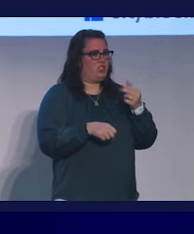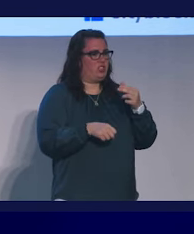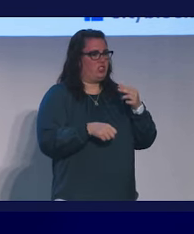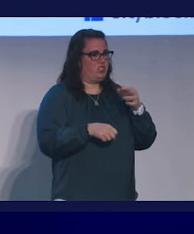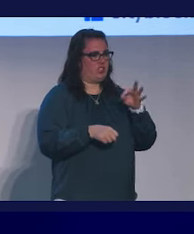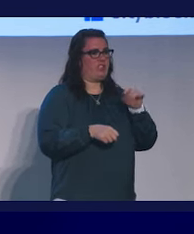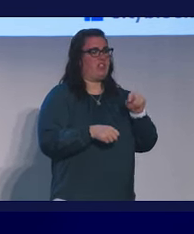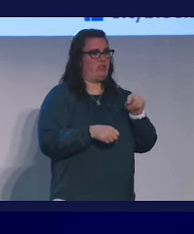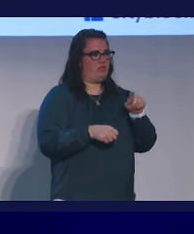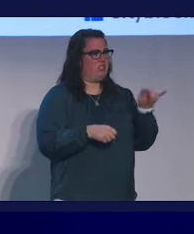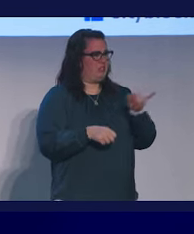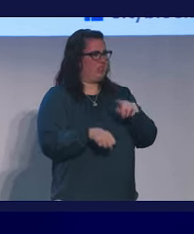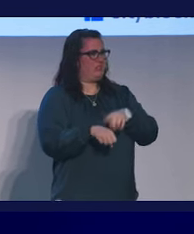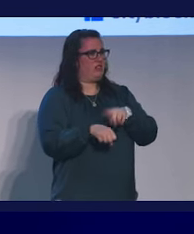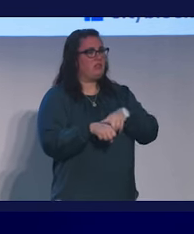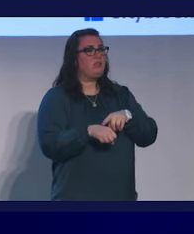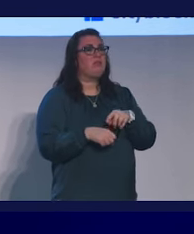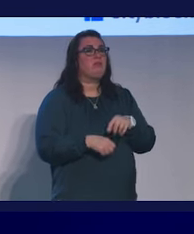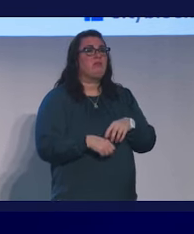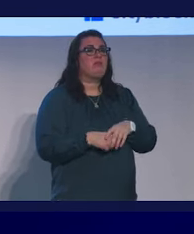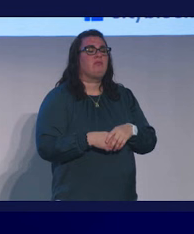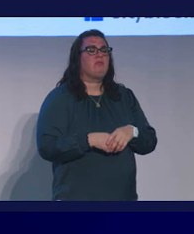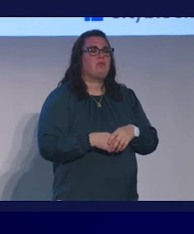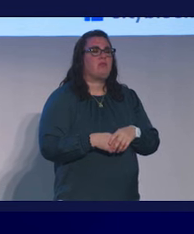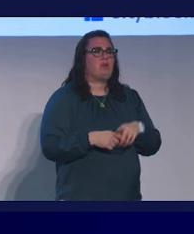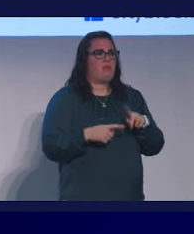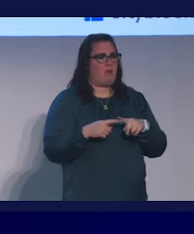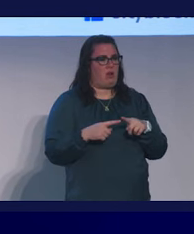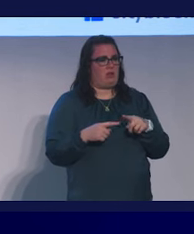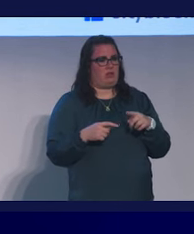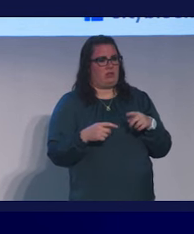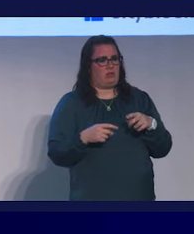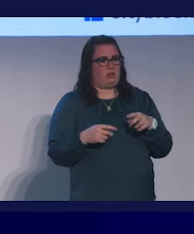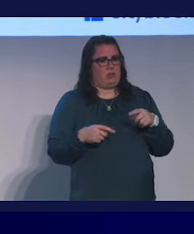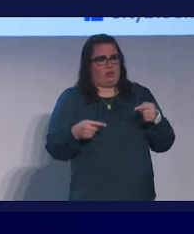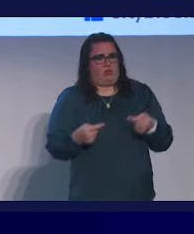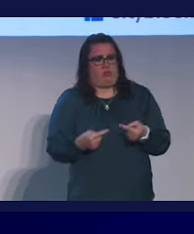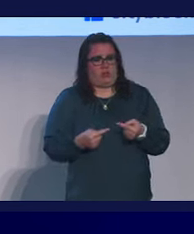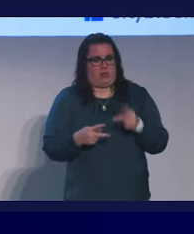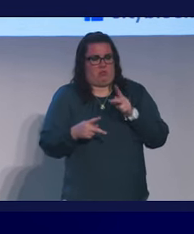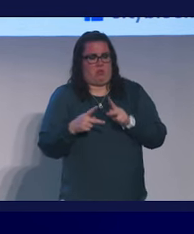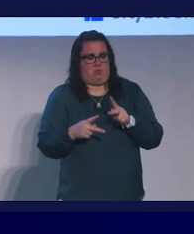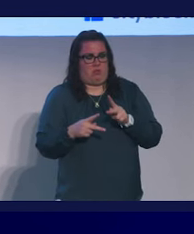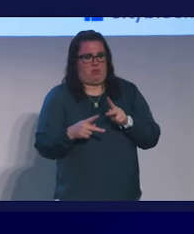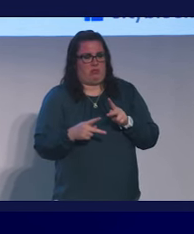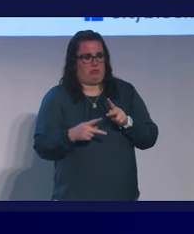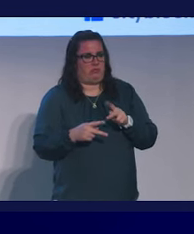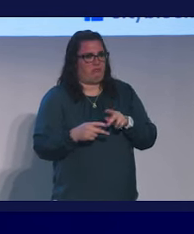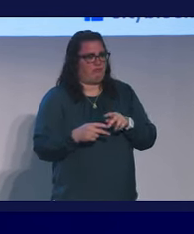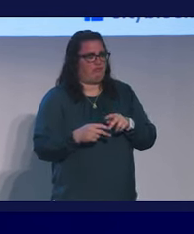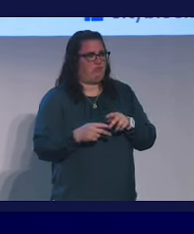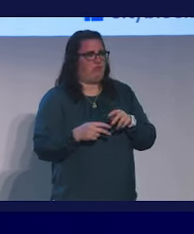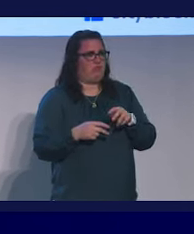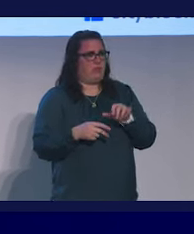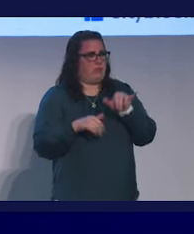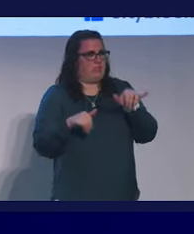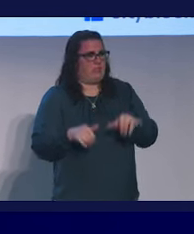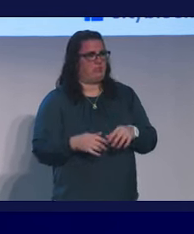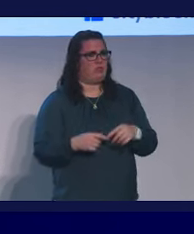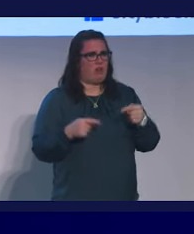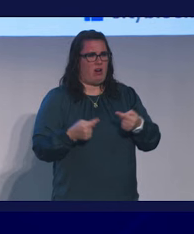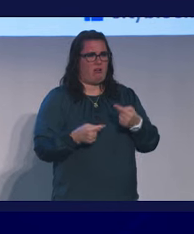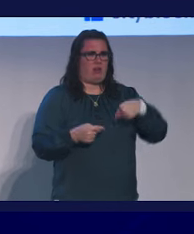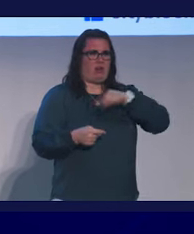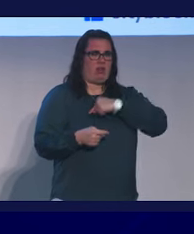of our work is causing injury to people in the system. I think that's so important for us to internalize. It's harming us.